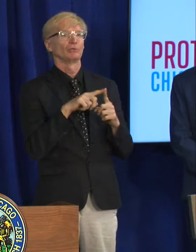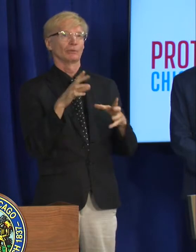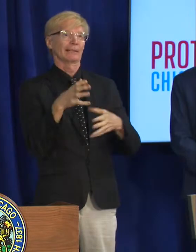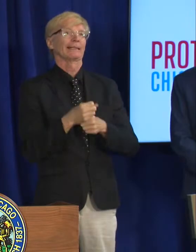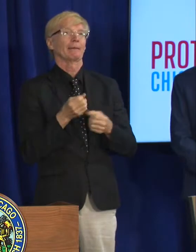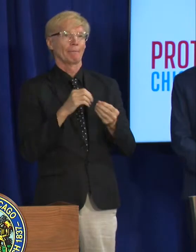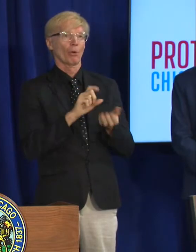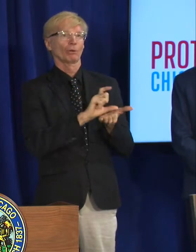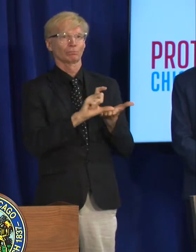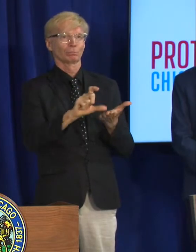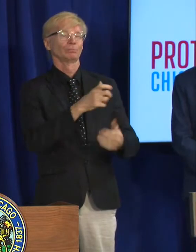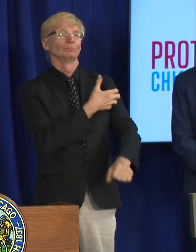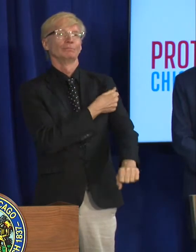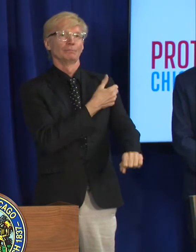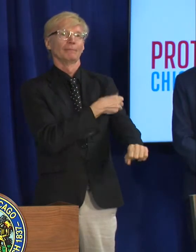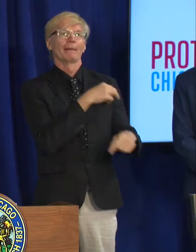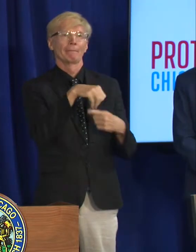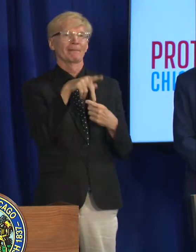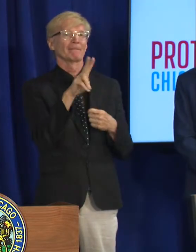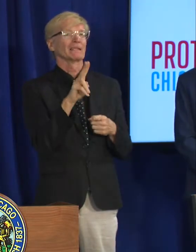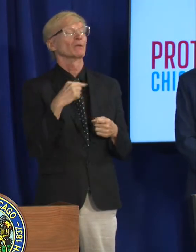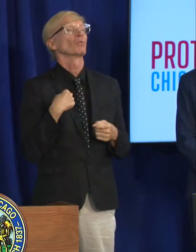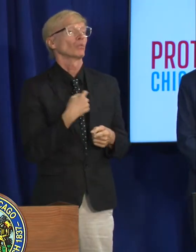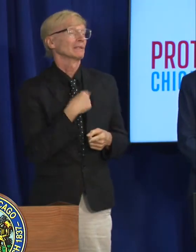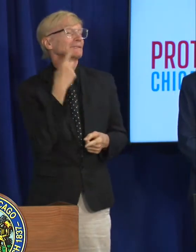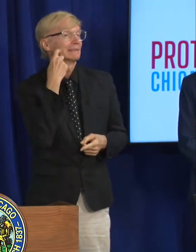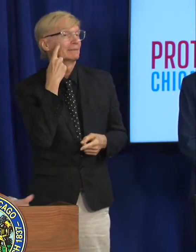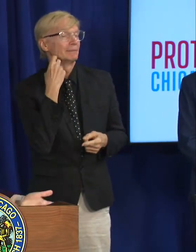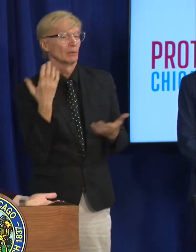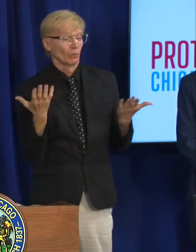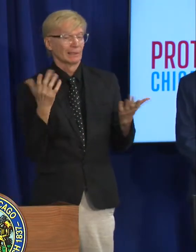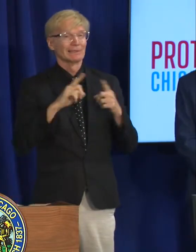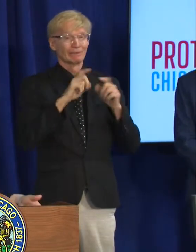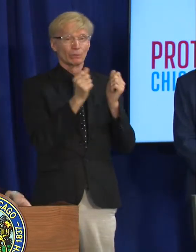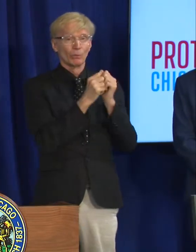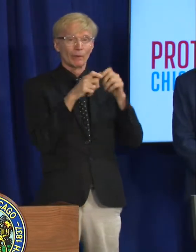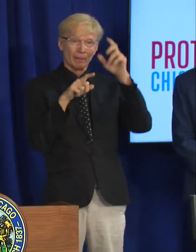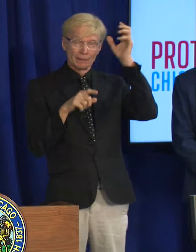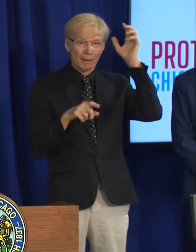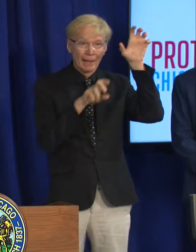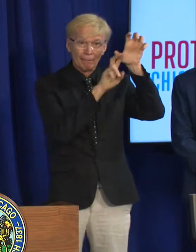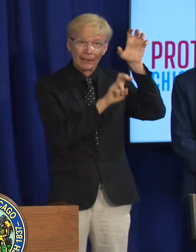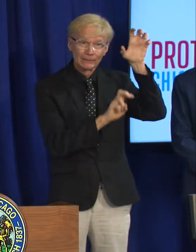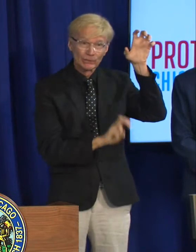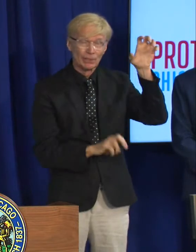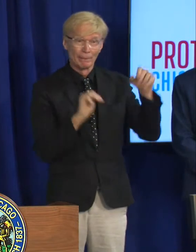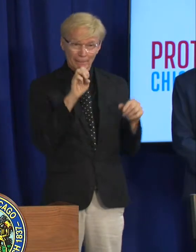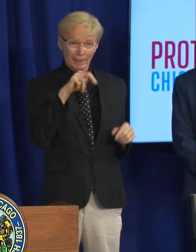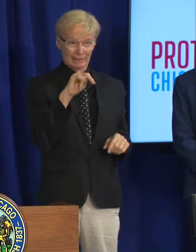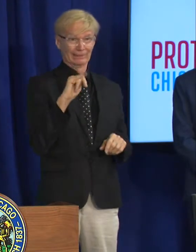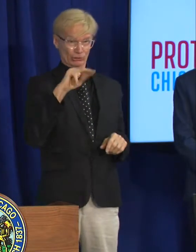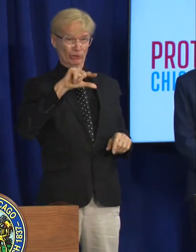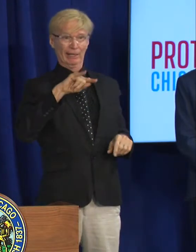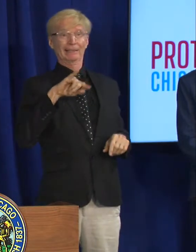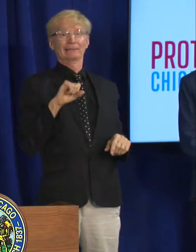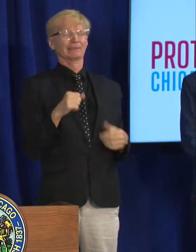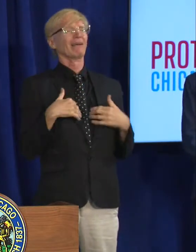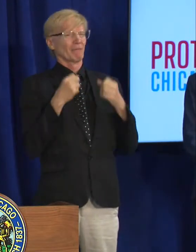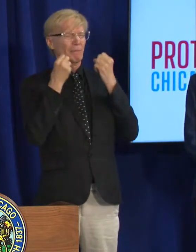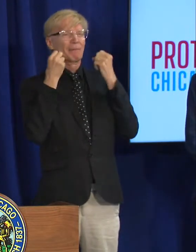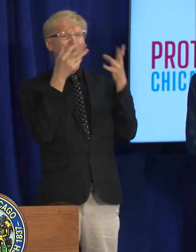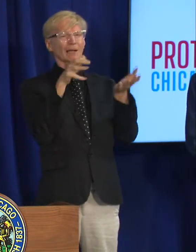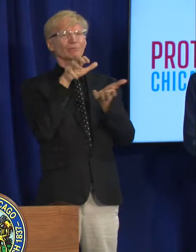additional doses because we think it is going to be a combination the difference with meningitis is there was plenty of vaccine and when we have plenty of vaccine